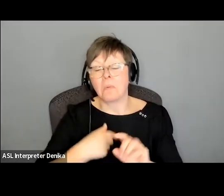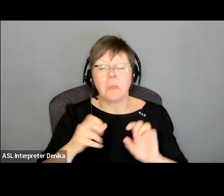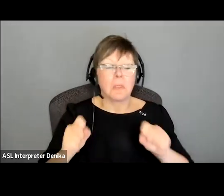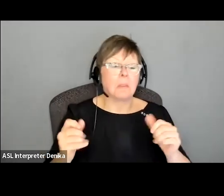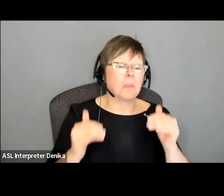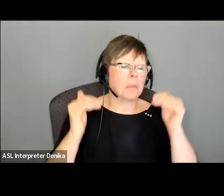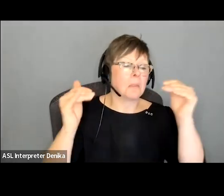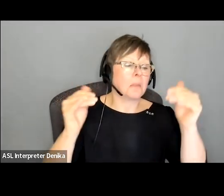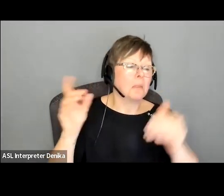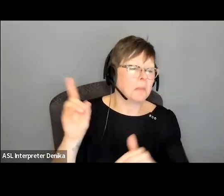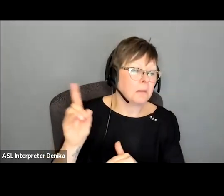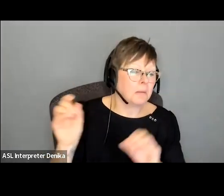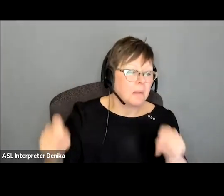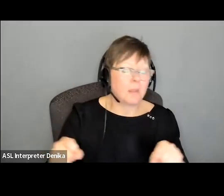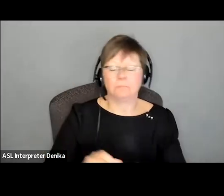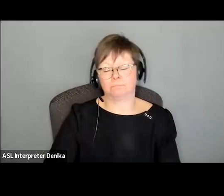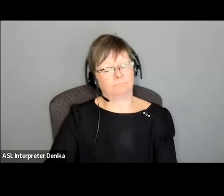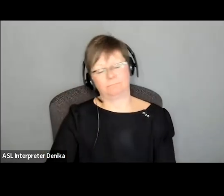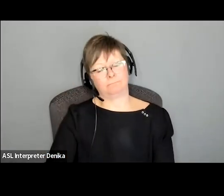may be you know